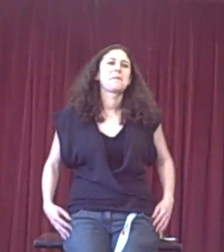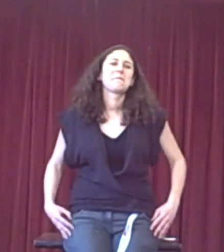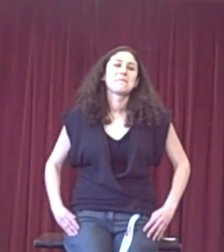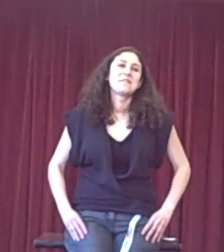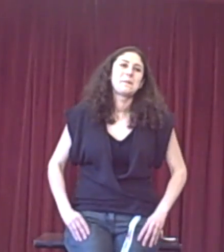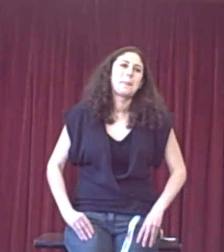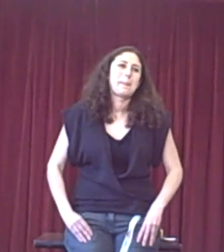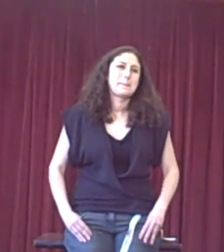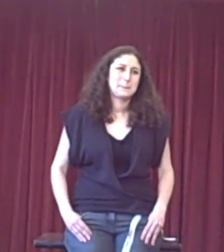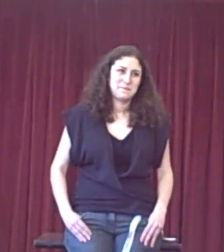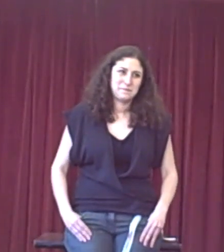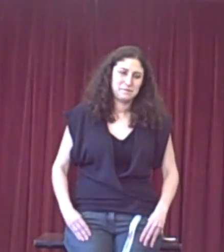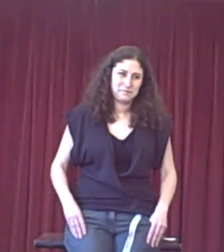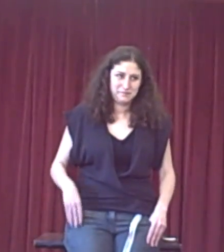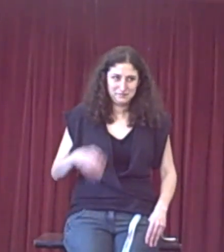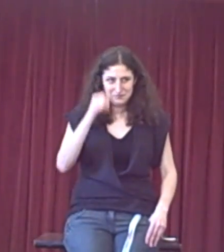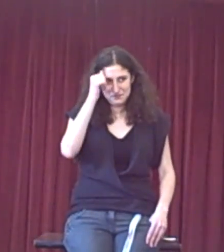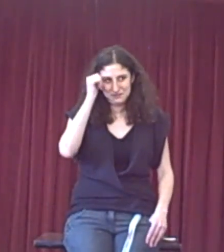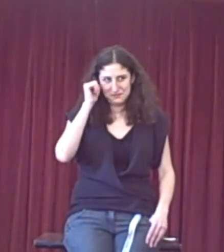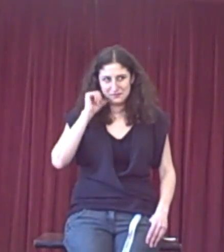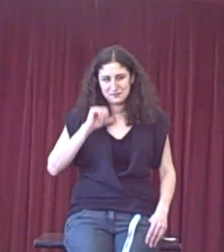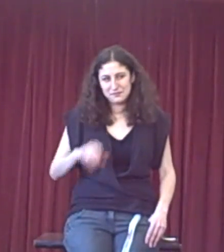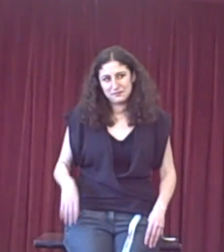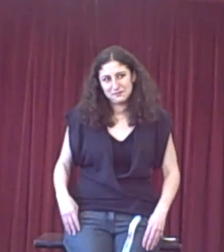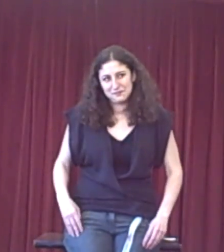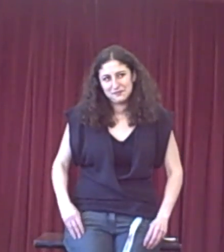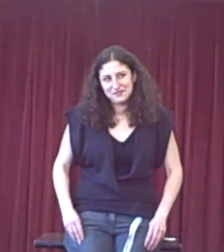like, when you're talking crap, read the things he's doing like this.